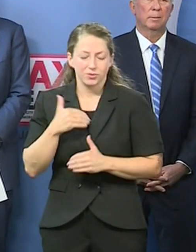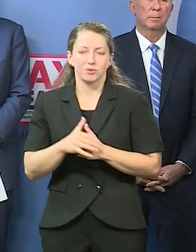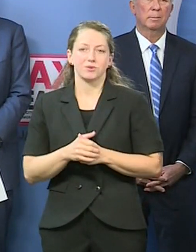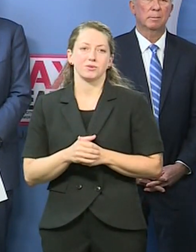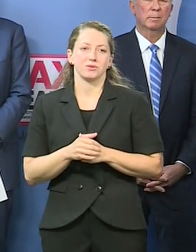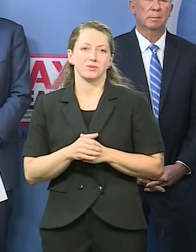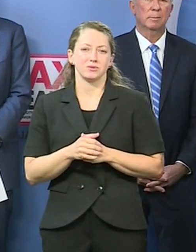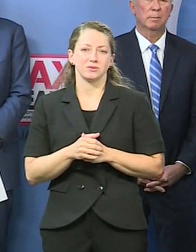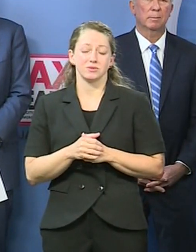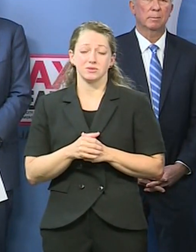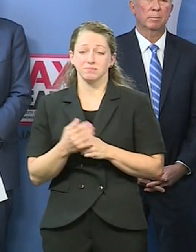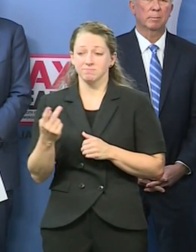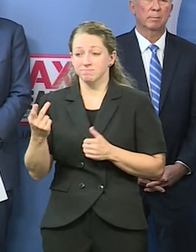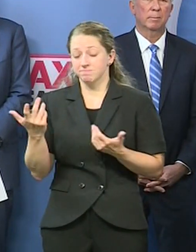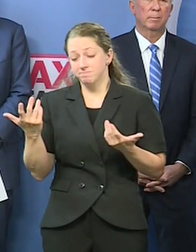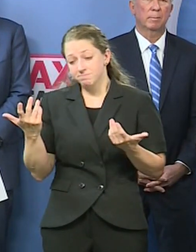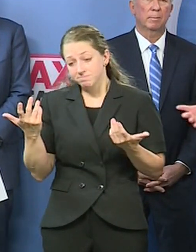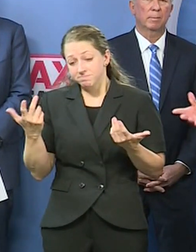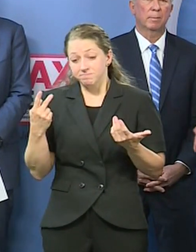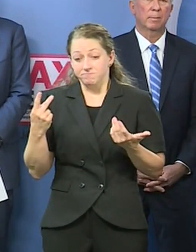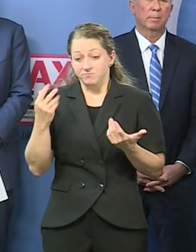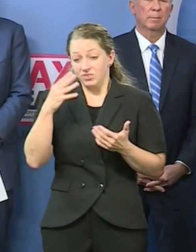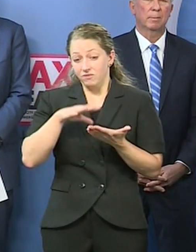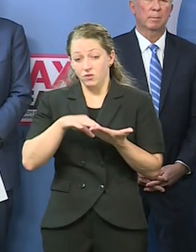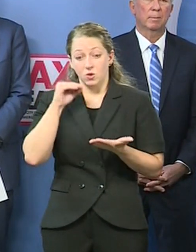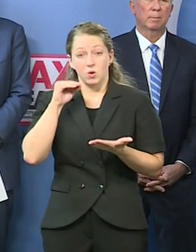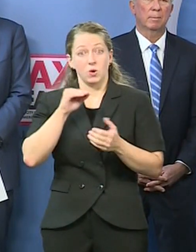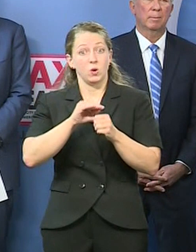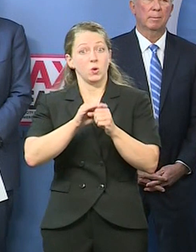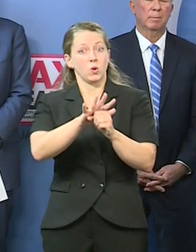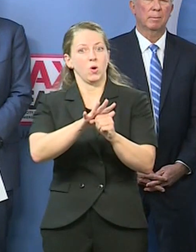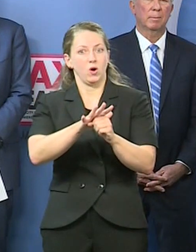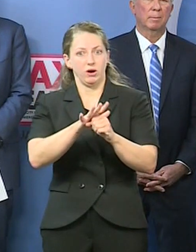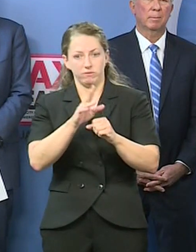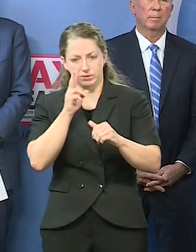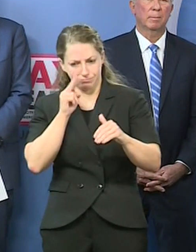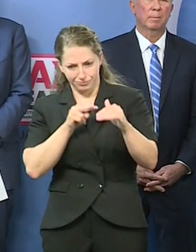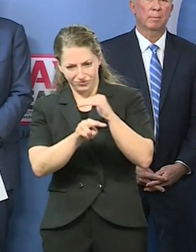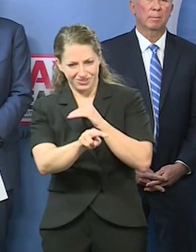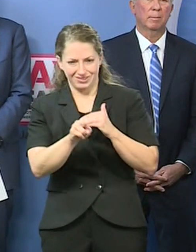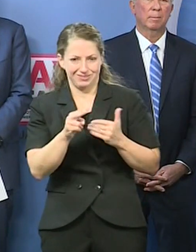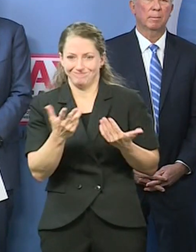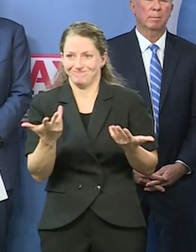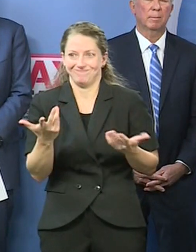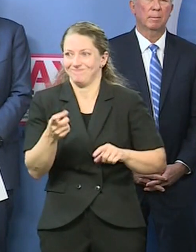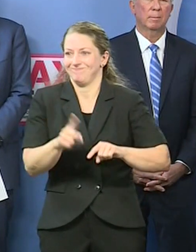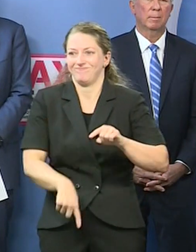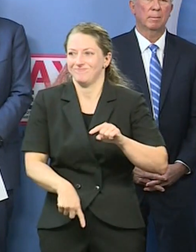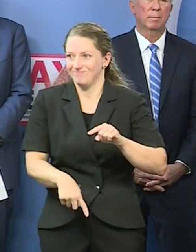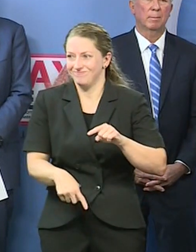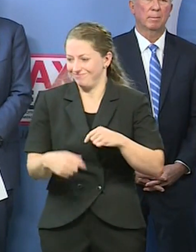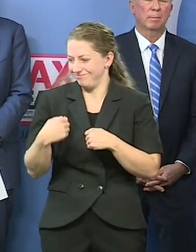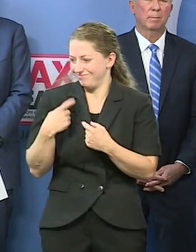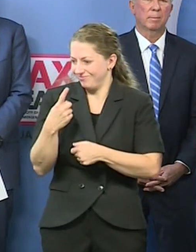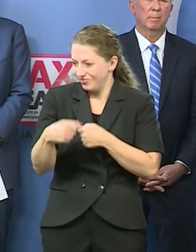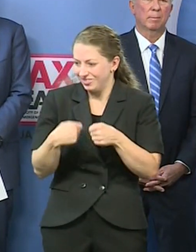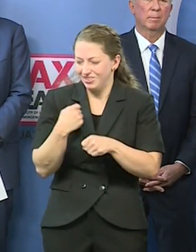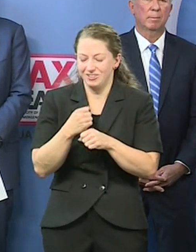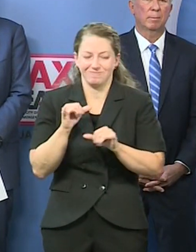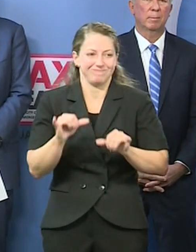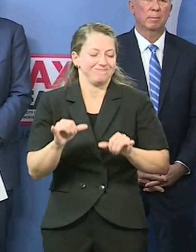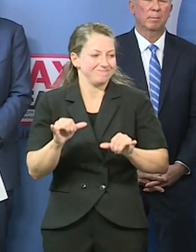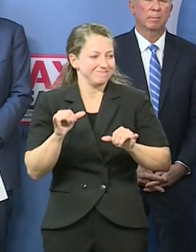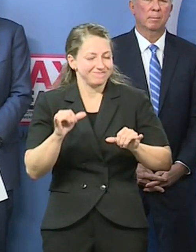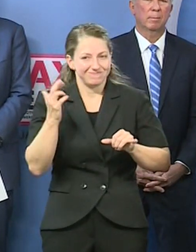And we've learned the unpredictability of COVID over the last year plus. We're all trying to be responsible and get through